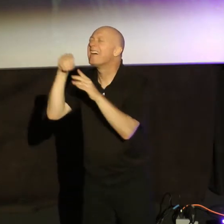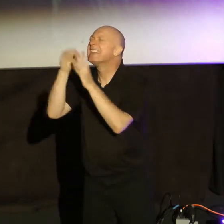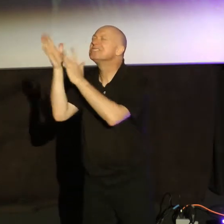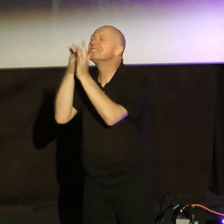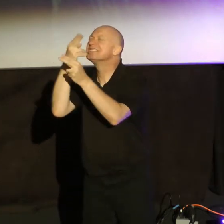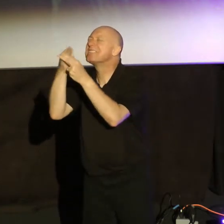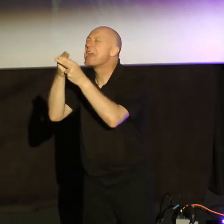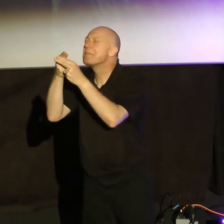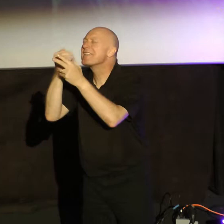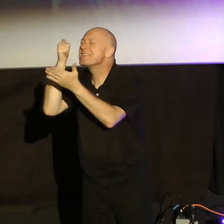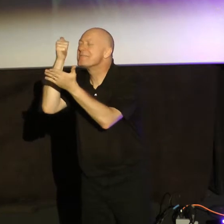name. Amen.